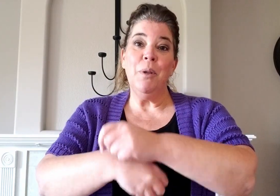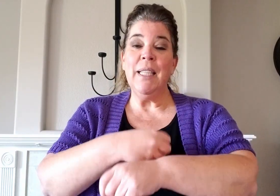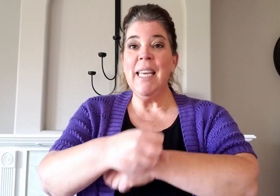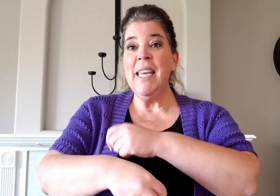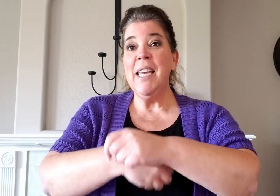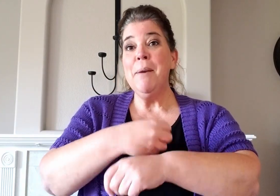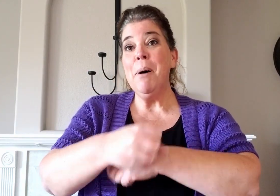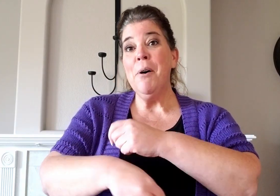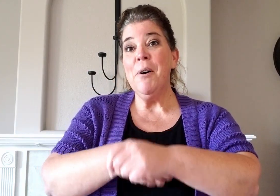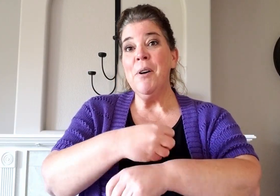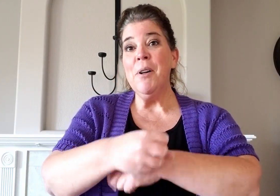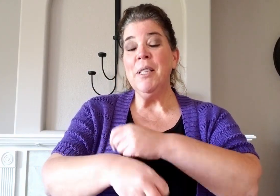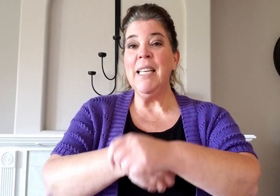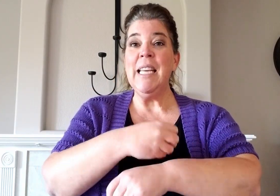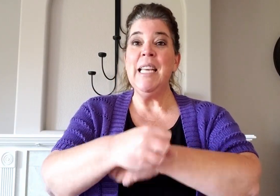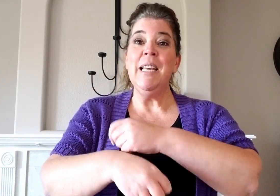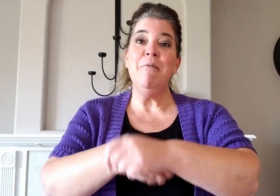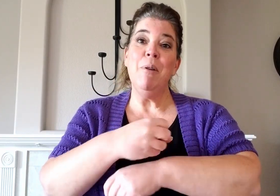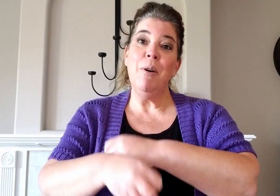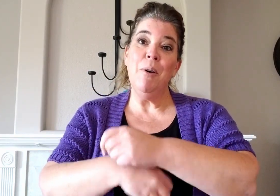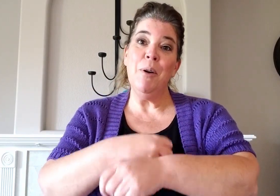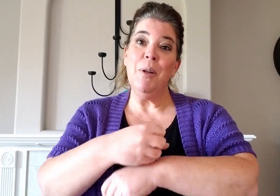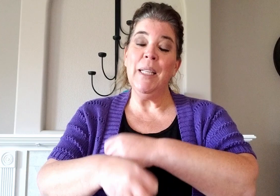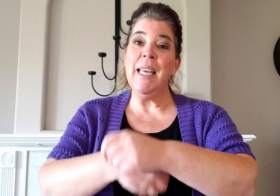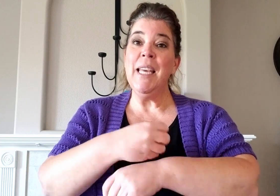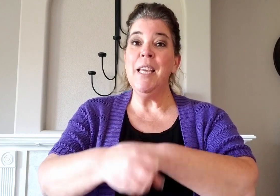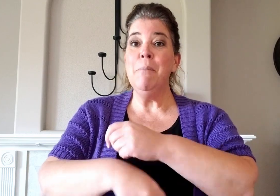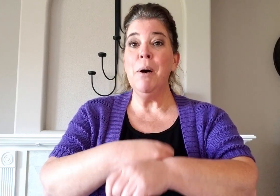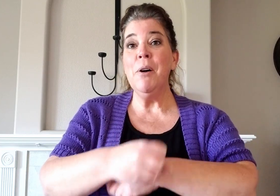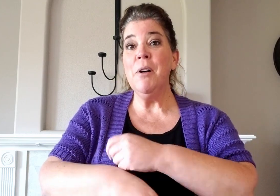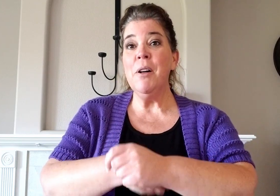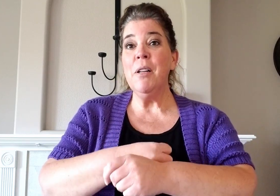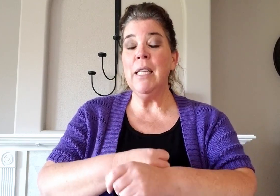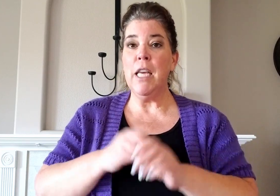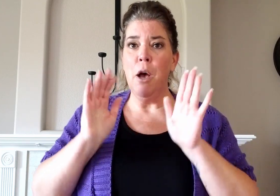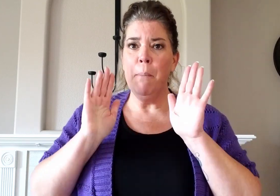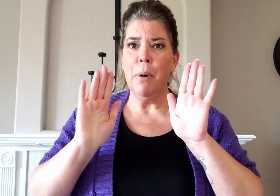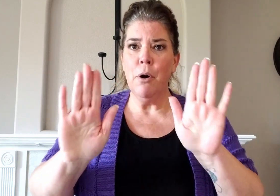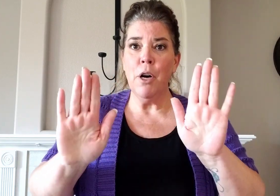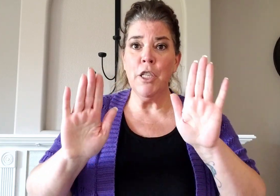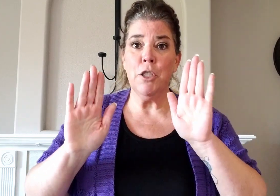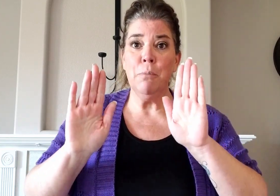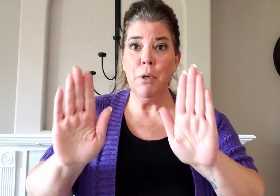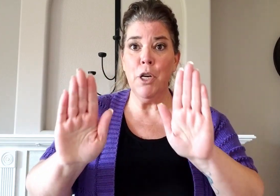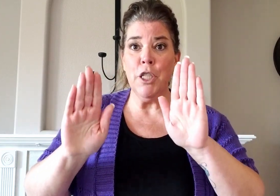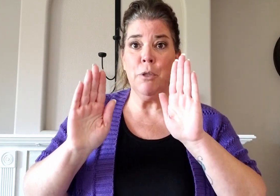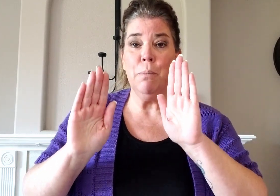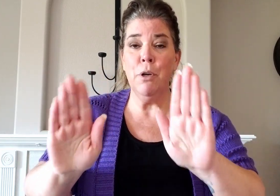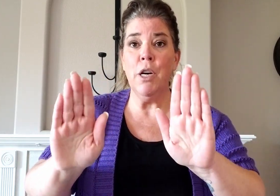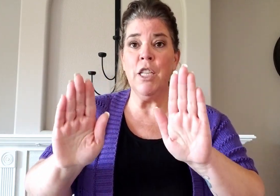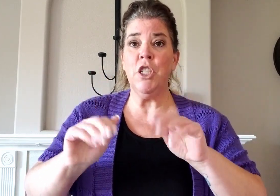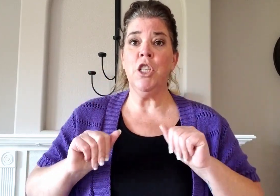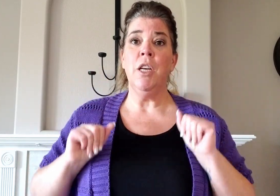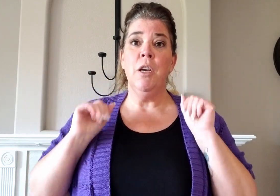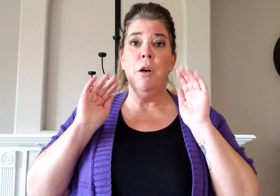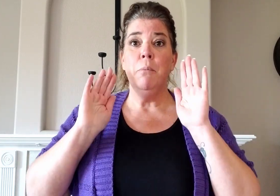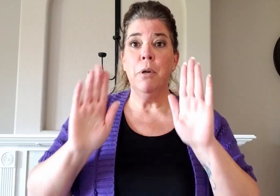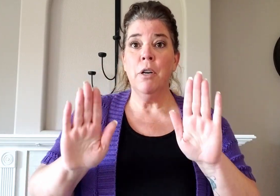Roly, poly, roly, poly. Push, push, push. Push,